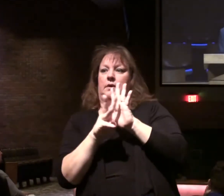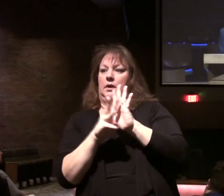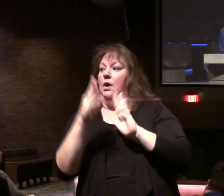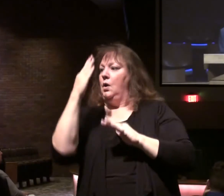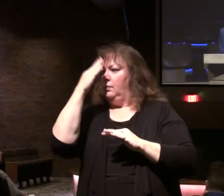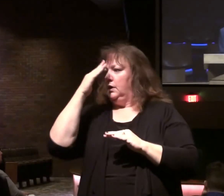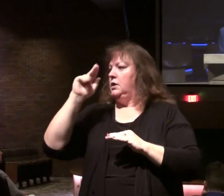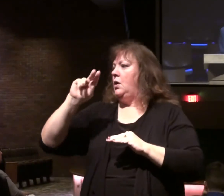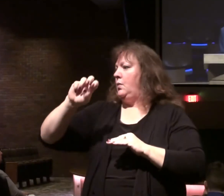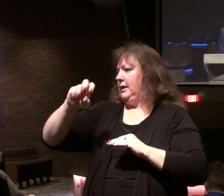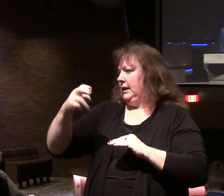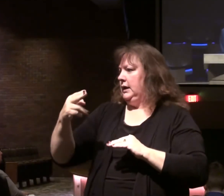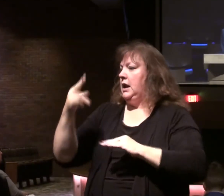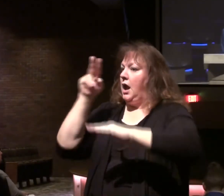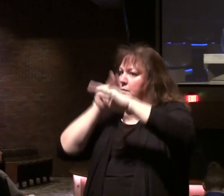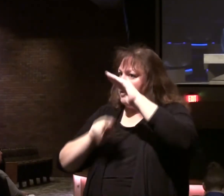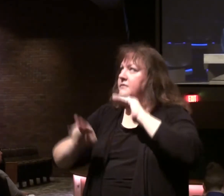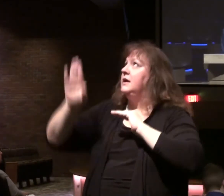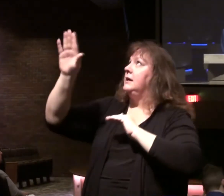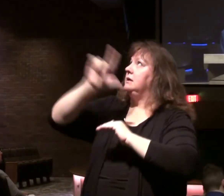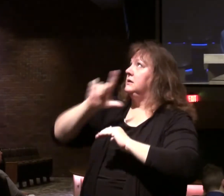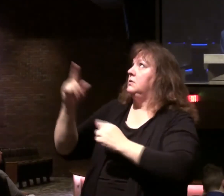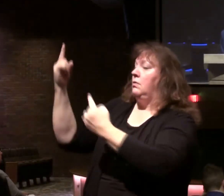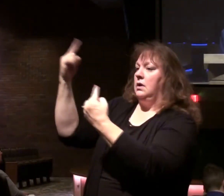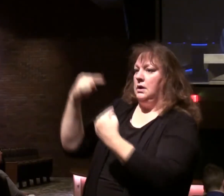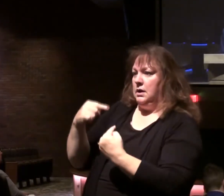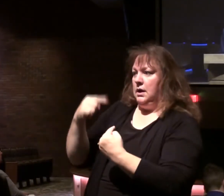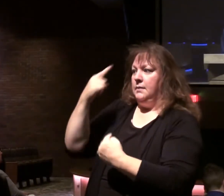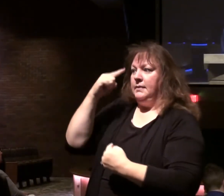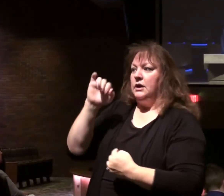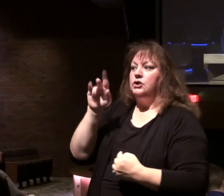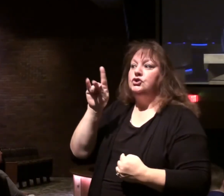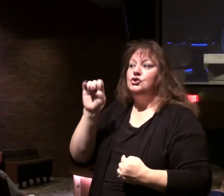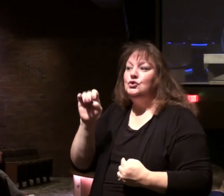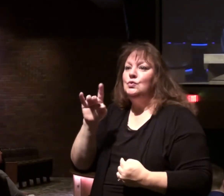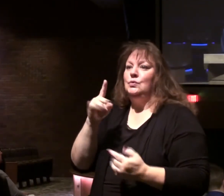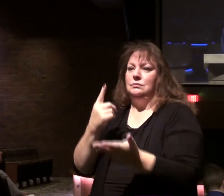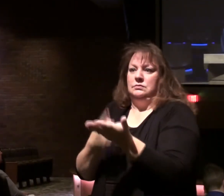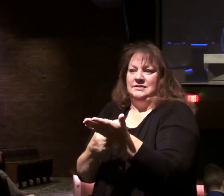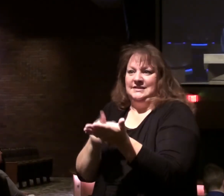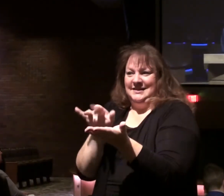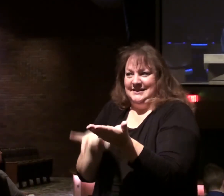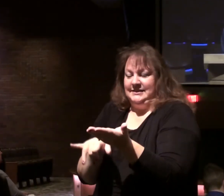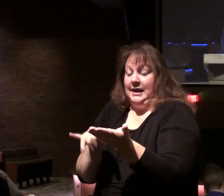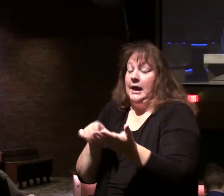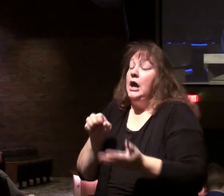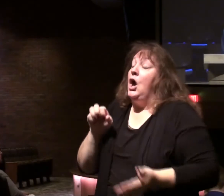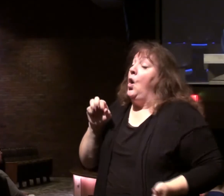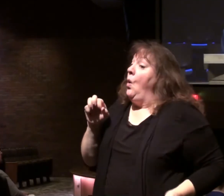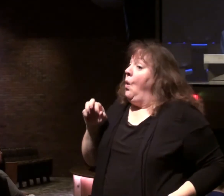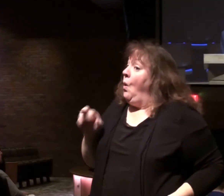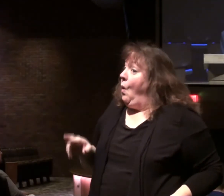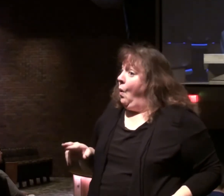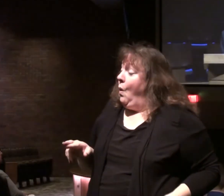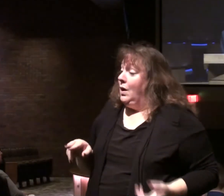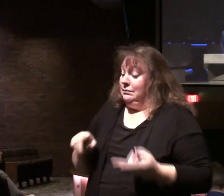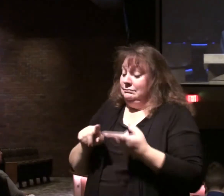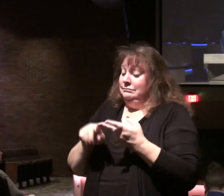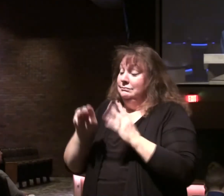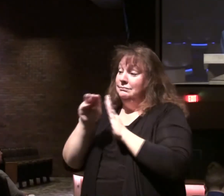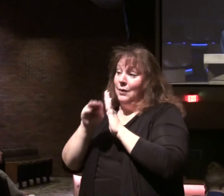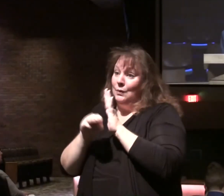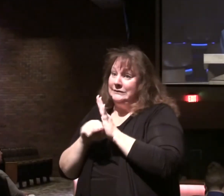prophesied about the coming of the Lord because Jude refers to that. Or it could be Moses.